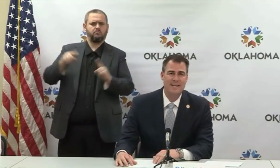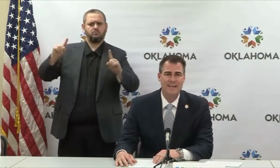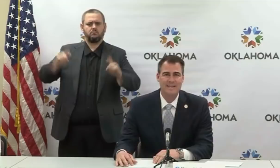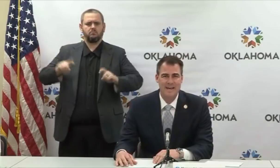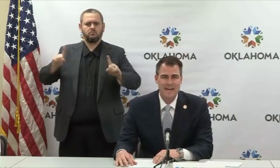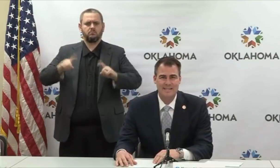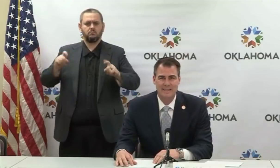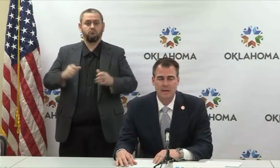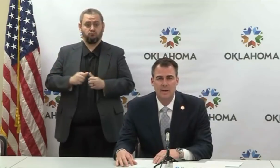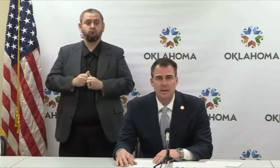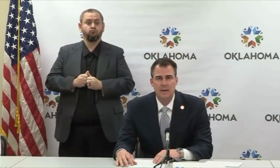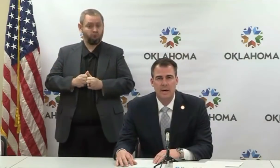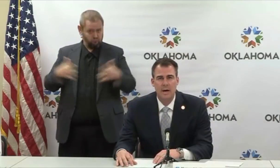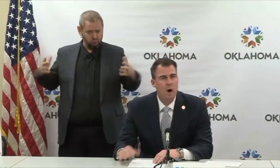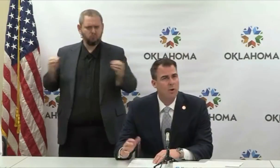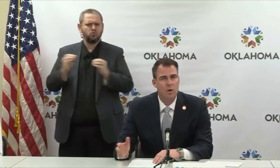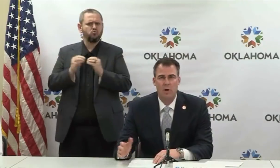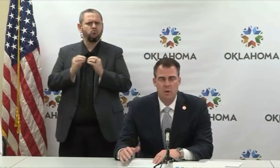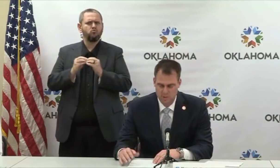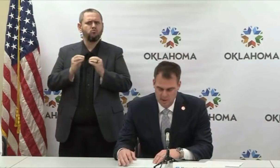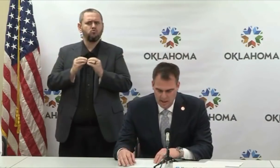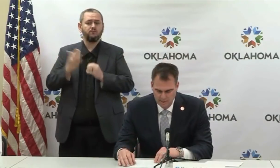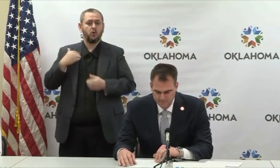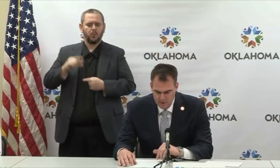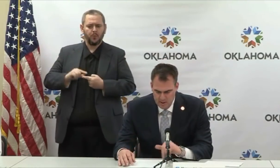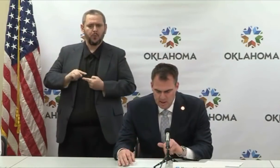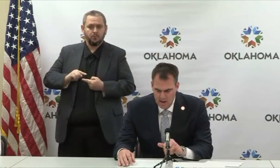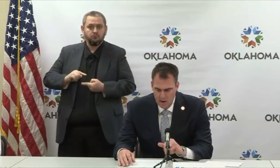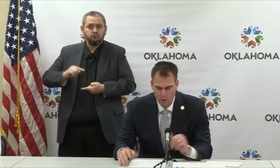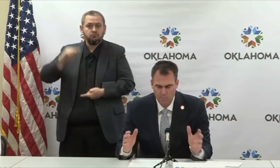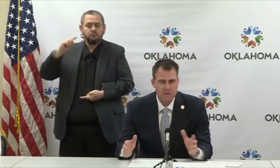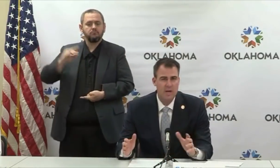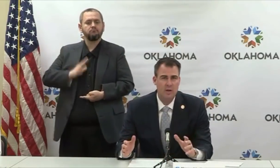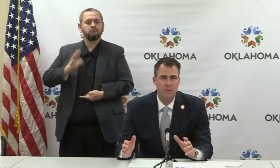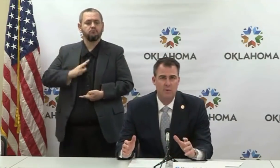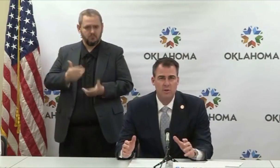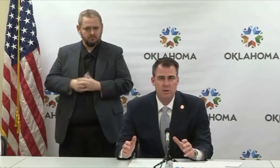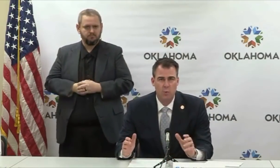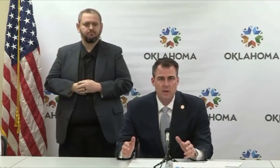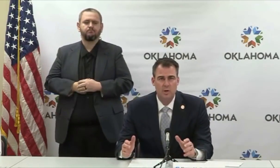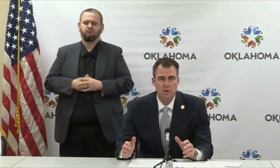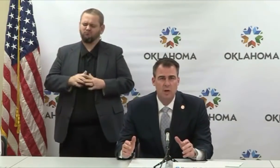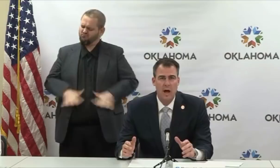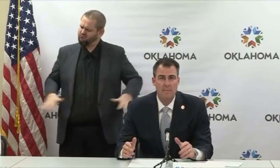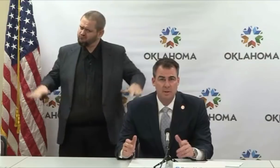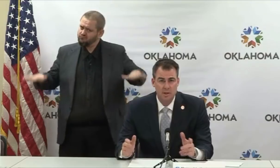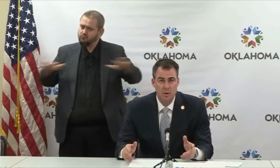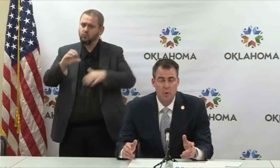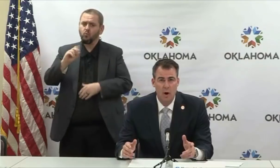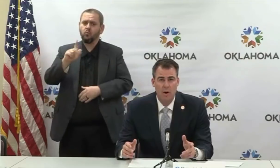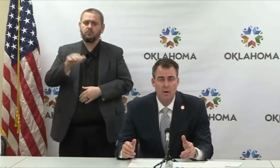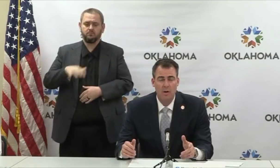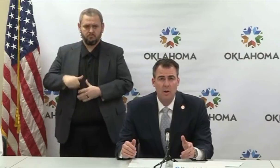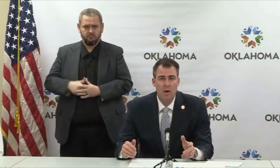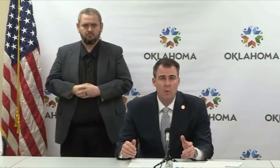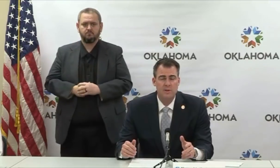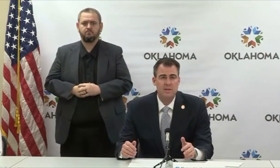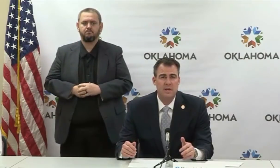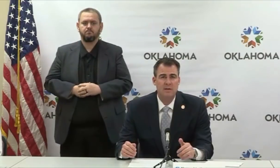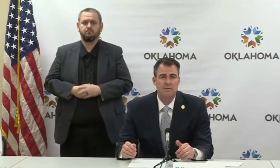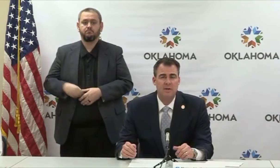-19 testing all across our state. Oklahoma State University's research lab in Stillwater